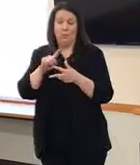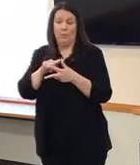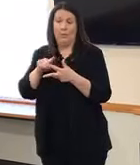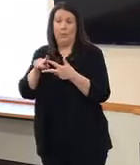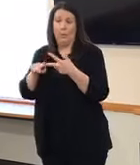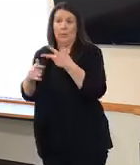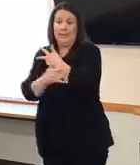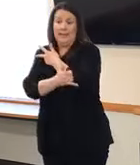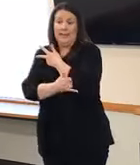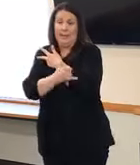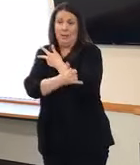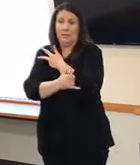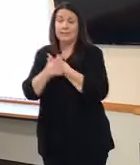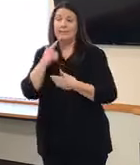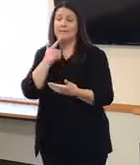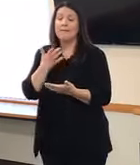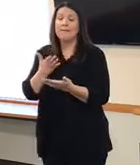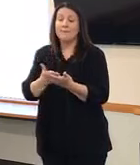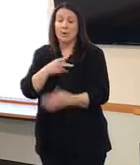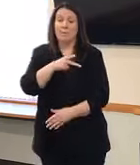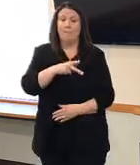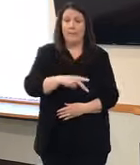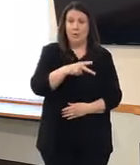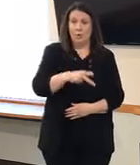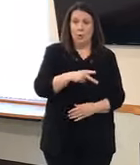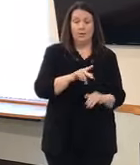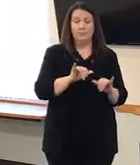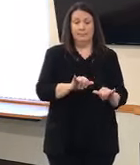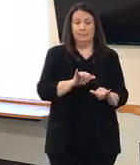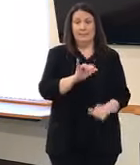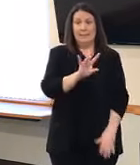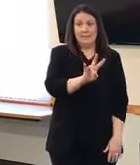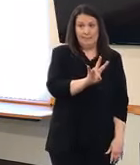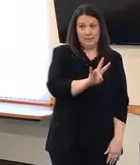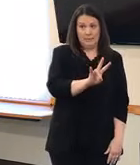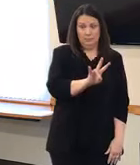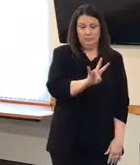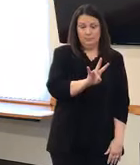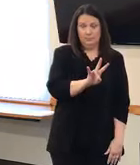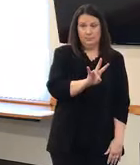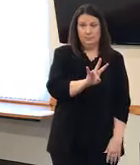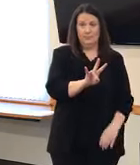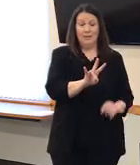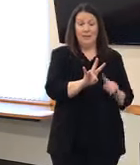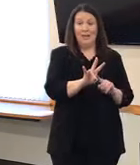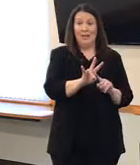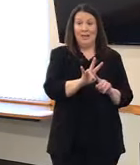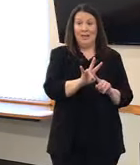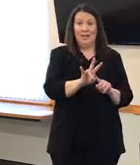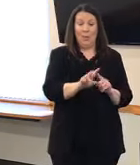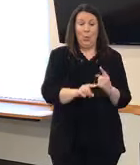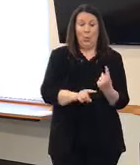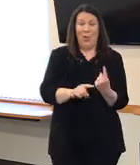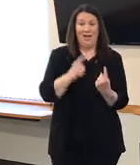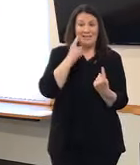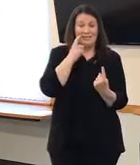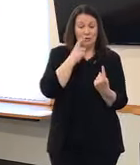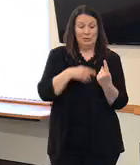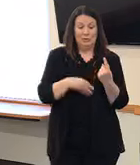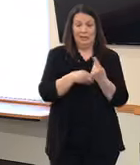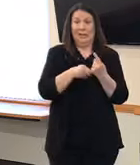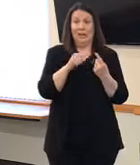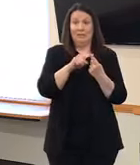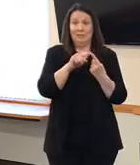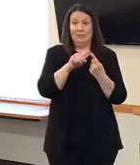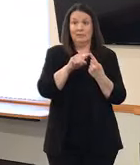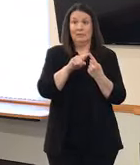region. The confirmed cases for Peoria remains at seven. One of which, the new case over the weekend, was our first